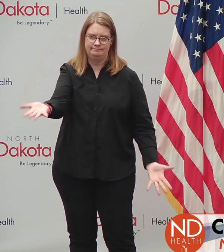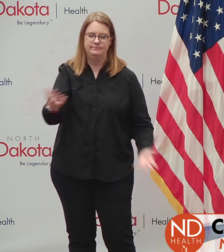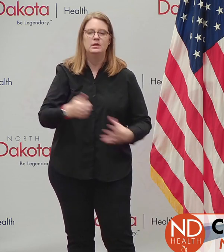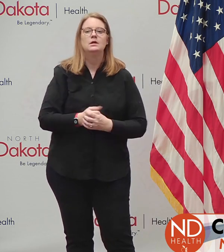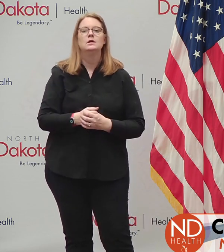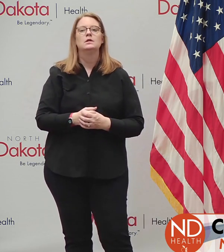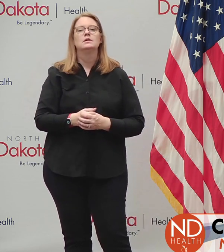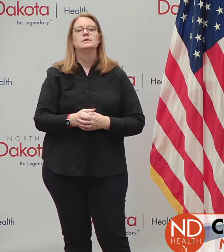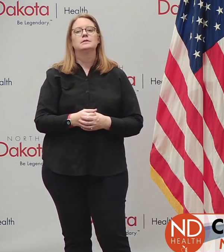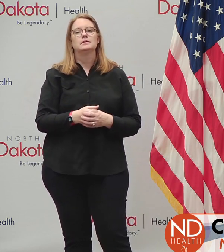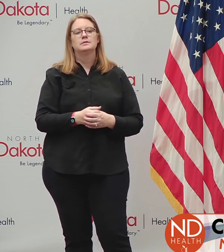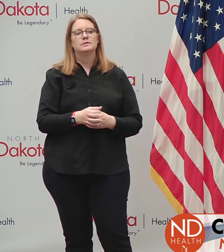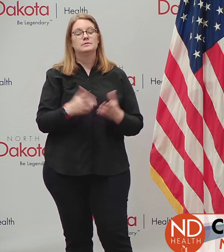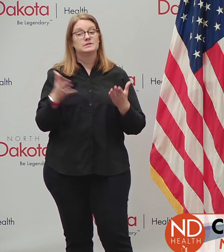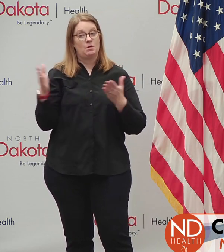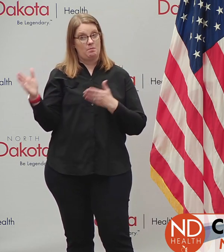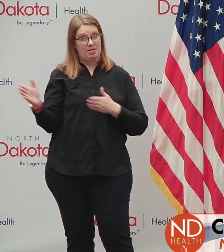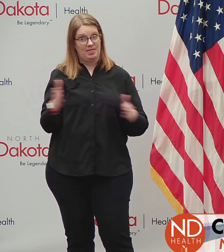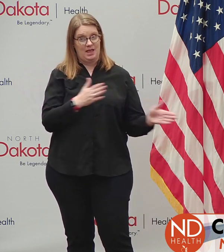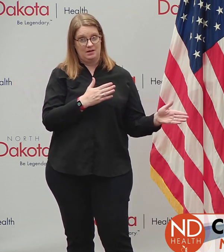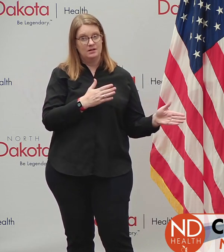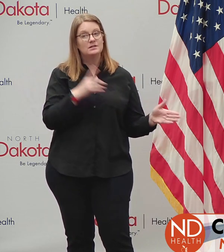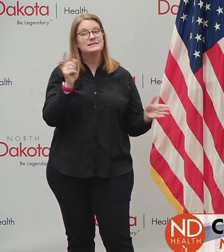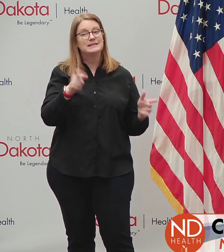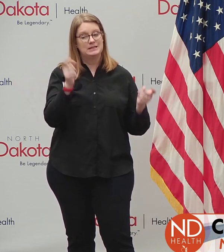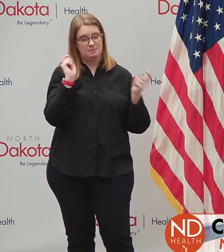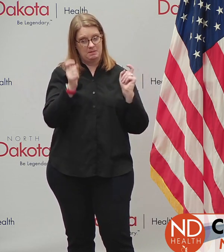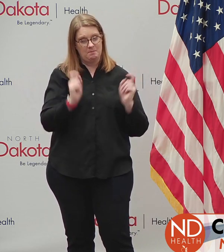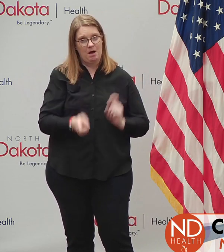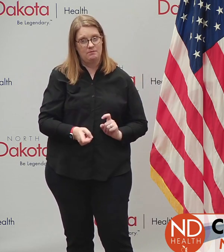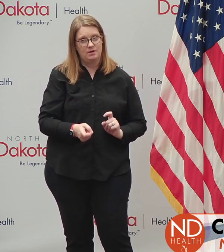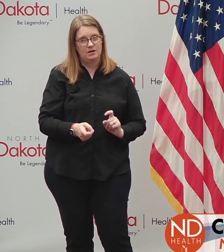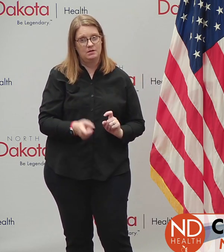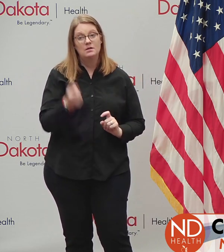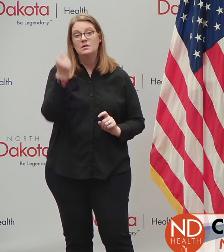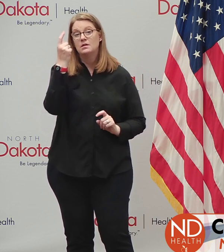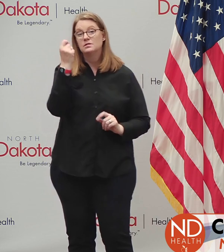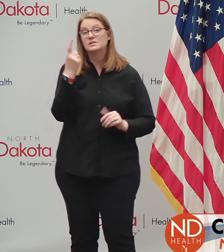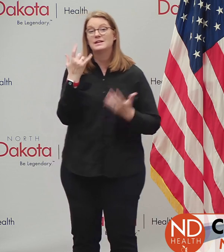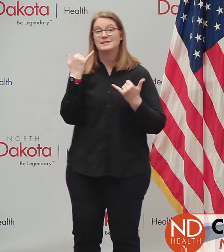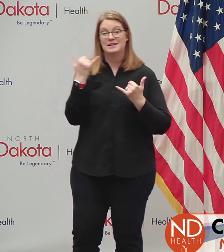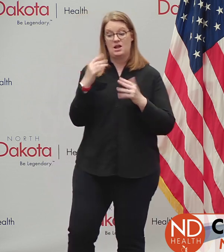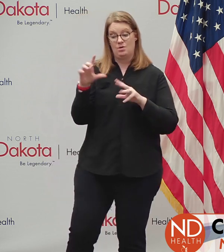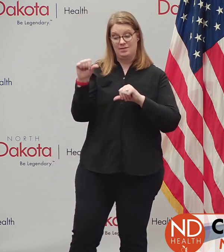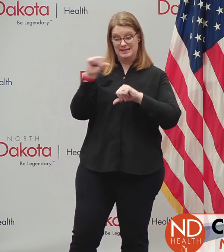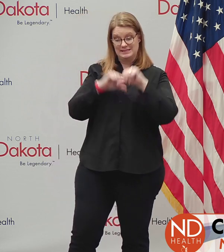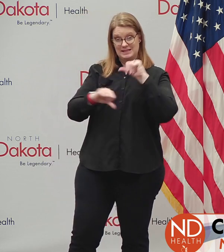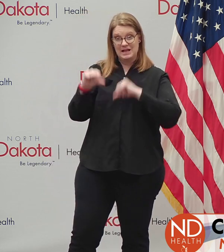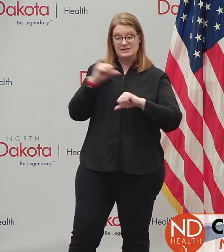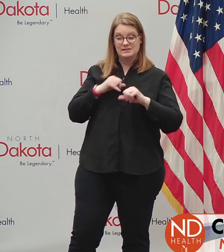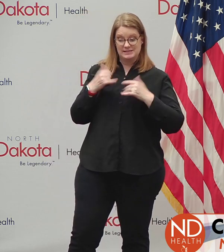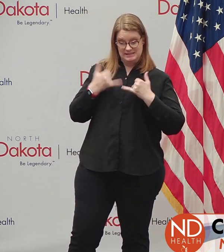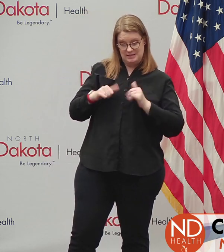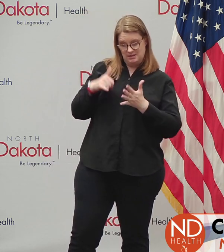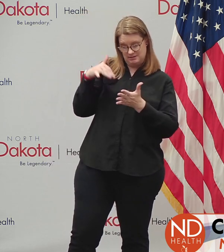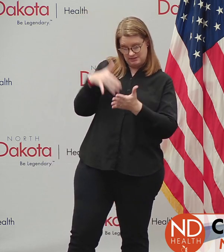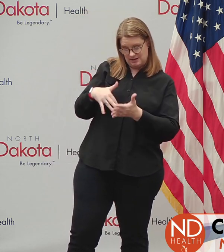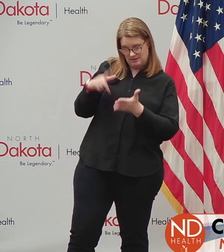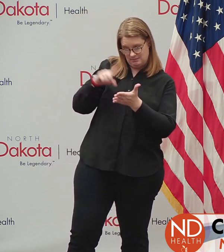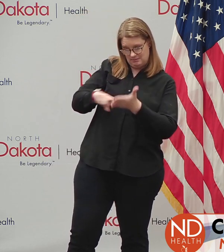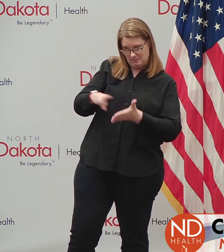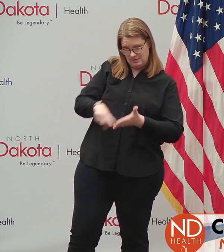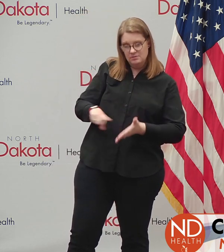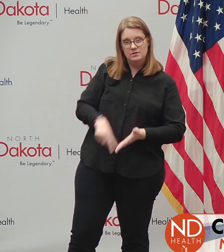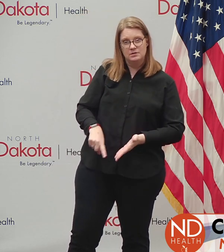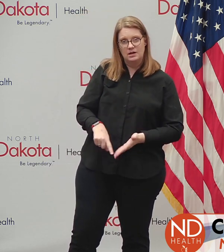Planning assumptions need to be modified, just as the scientific process is continually refined. Hospital